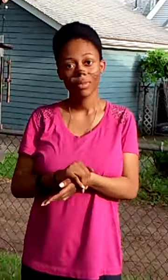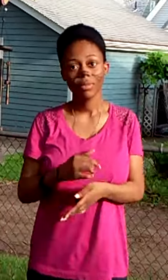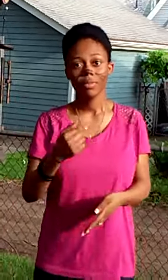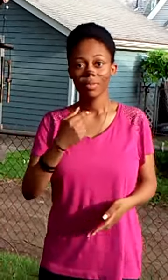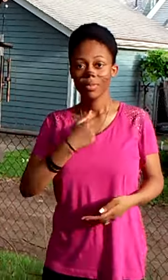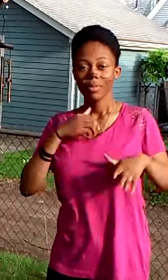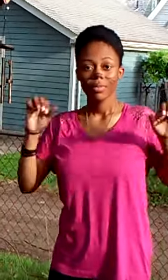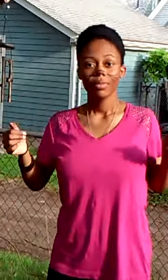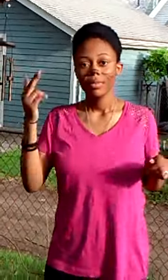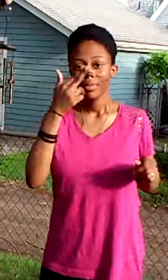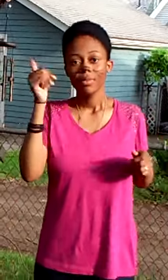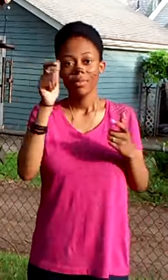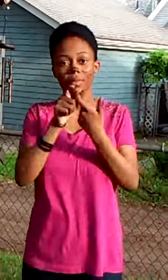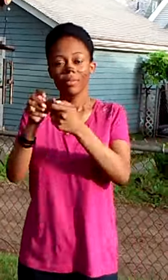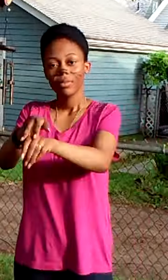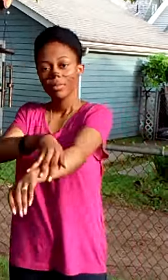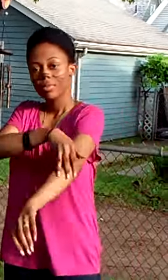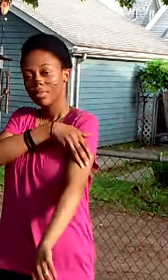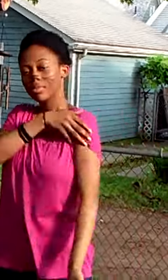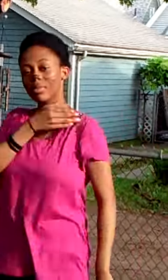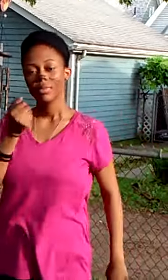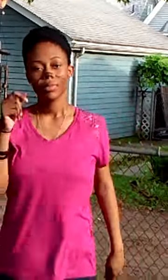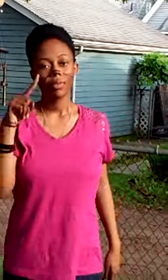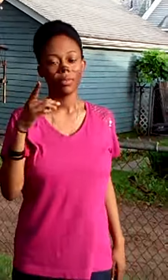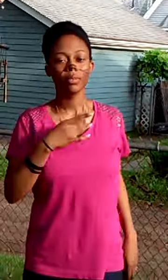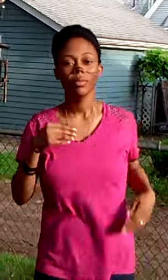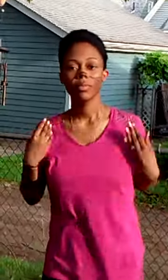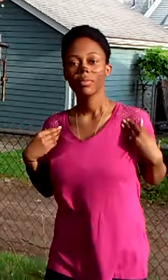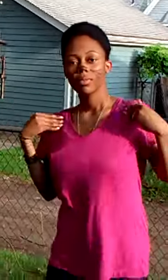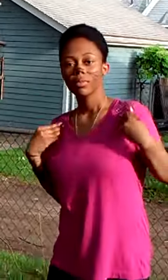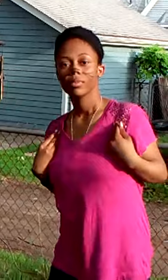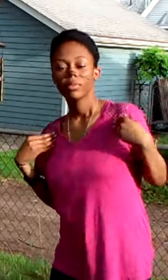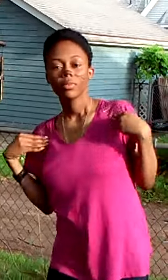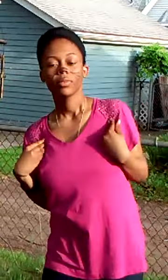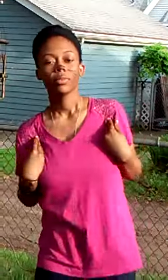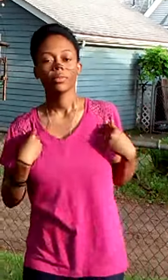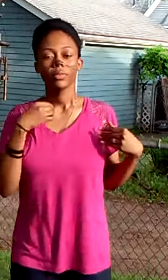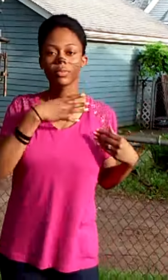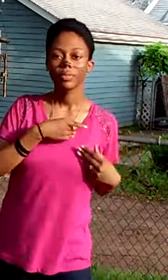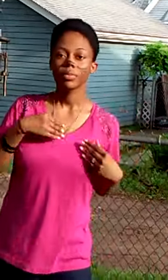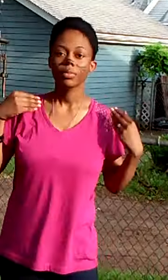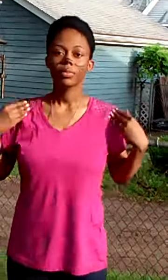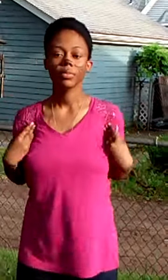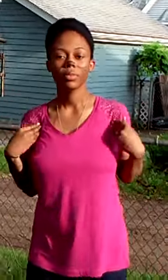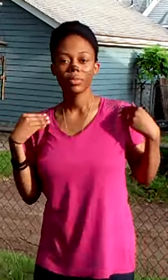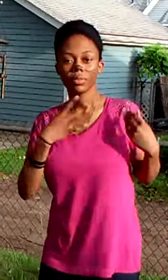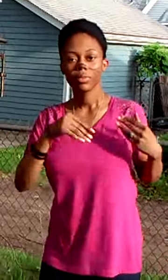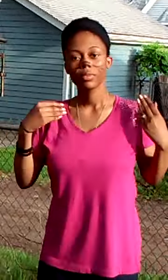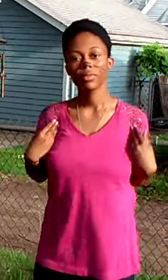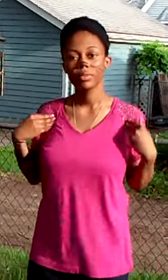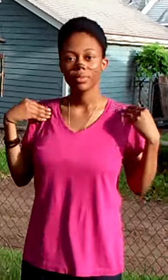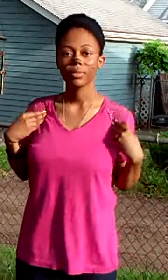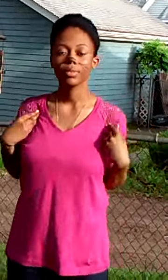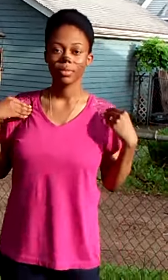hide, I can smell your surprise Just like animals, animals, animals, like animals,